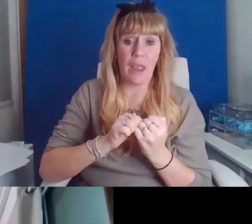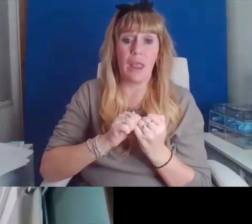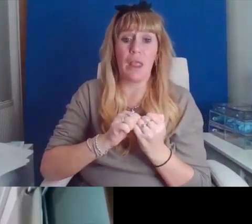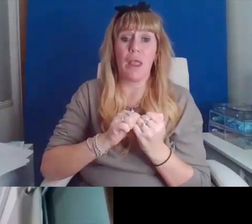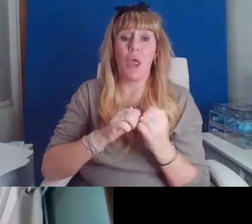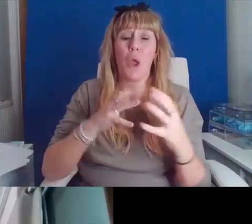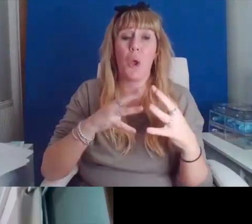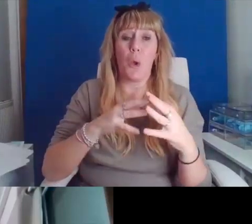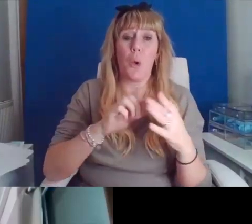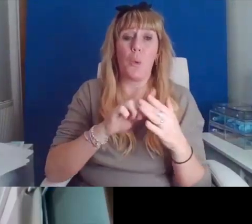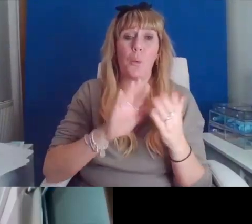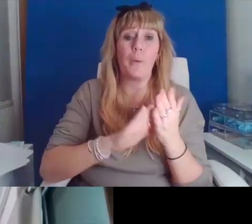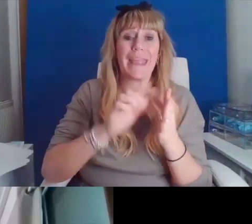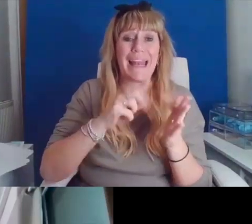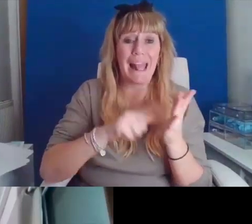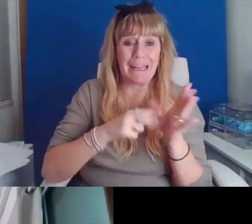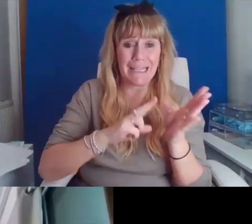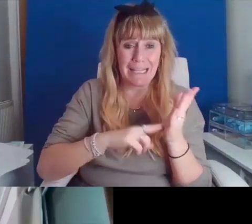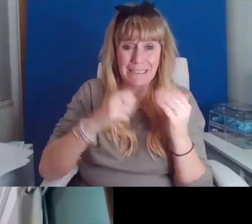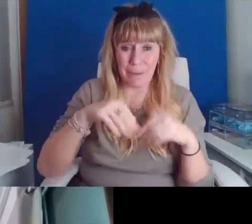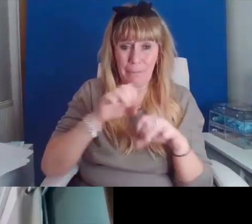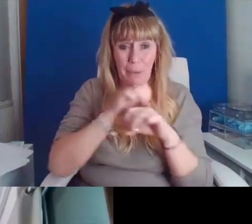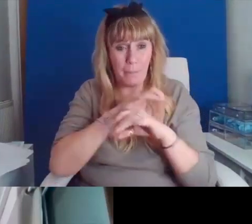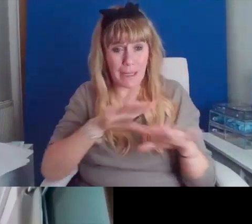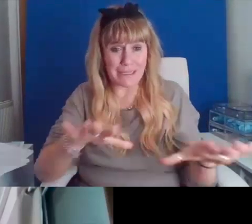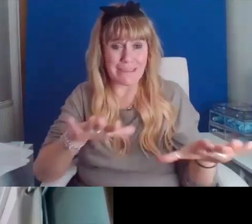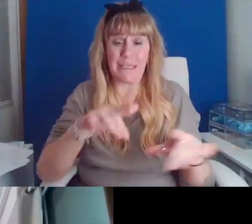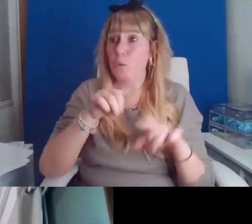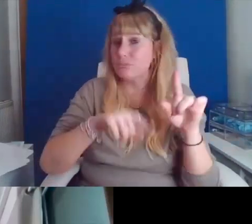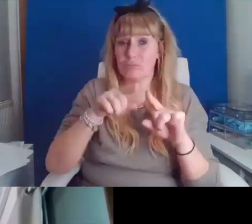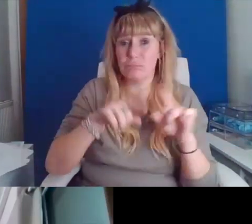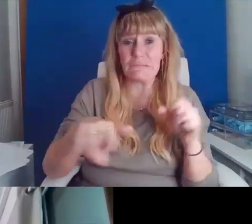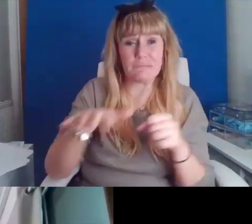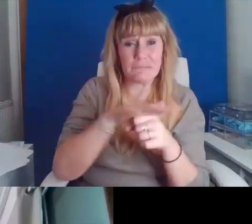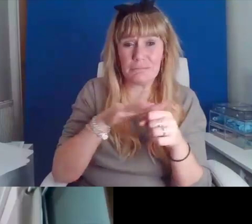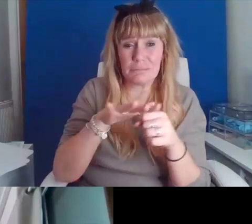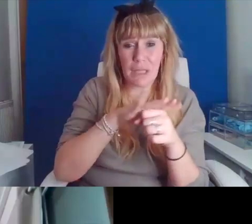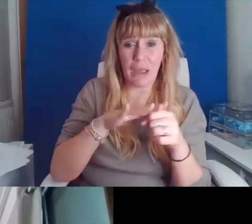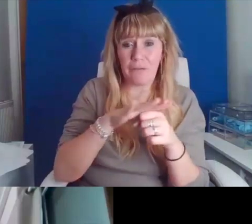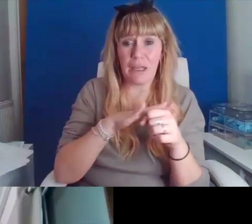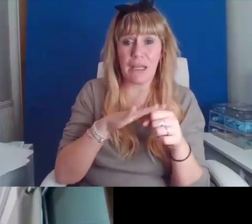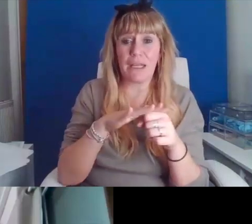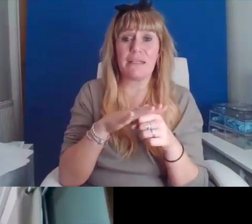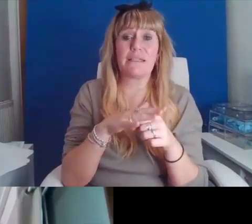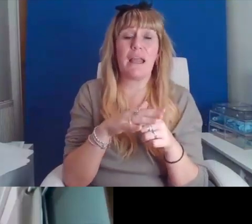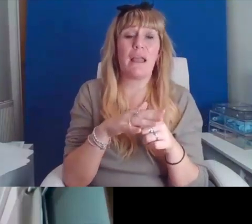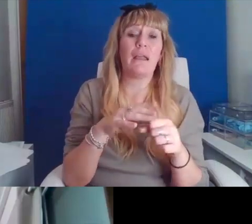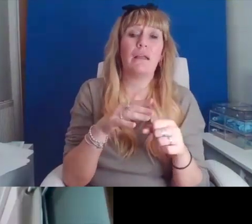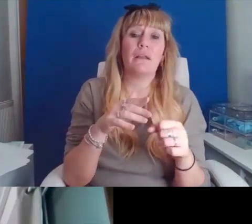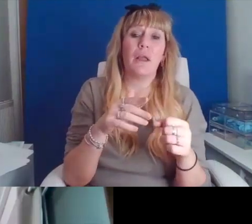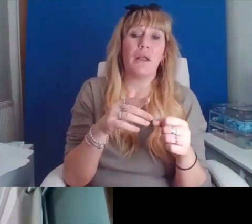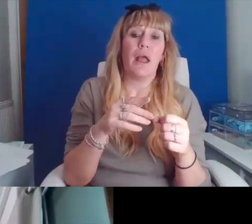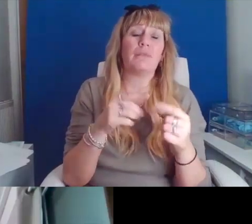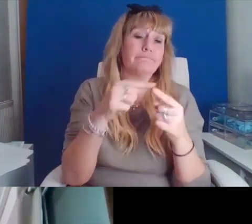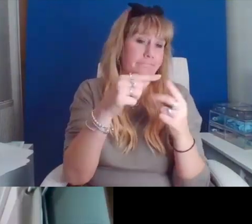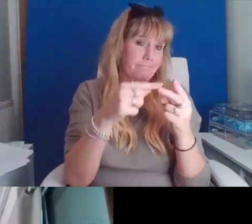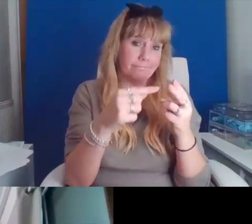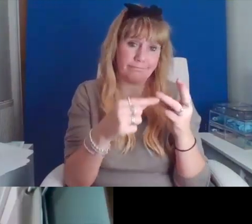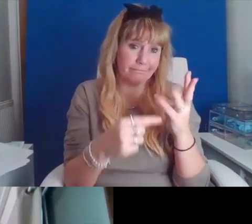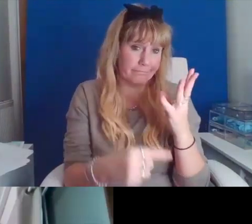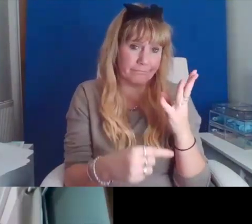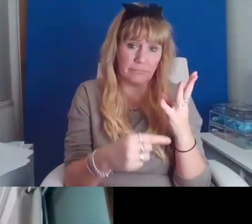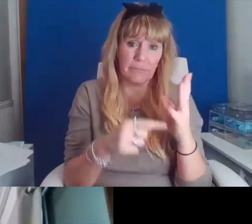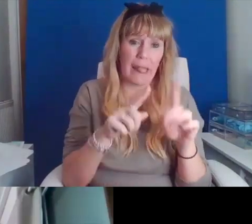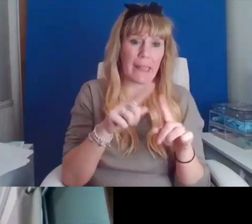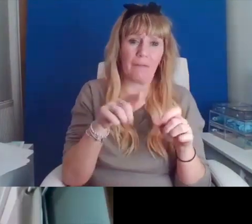published in various anthologies, including by Hunter Writers' Centre, Sappho Poetry, Burrow Journal and